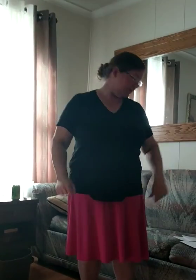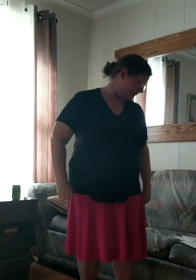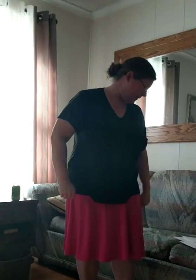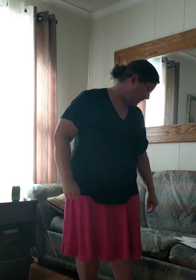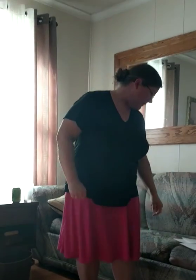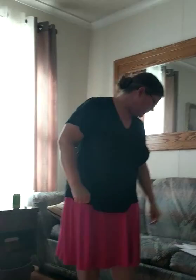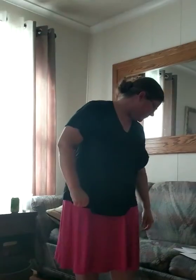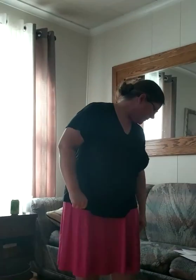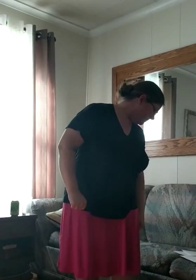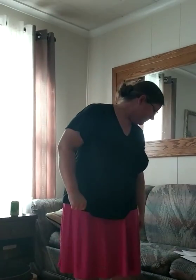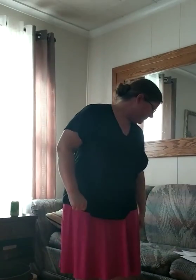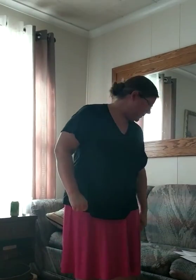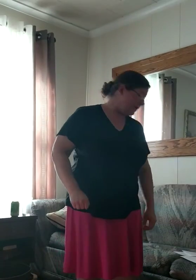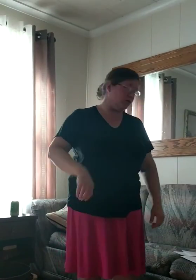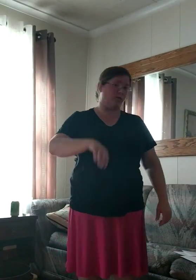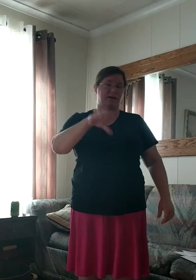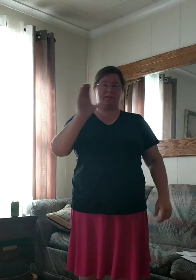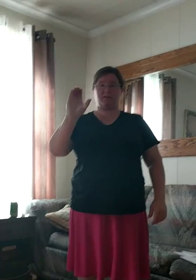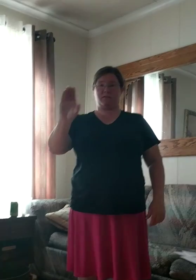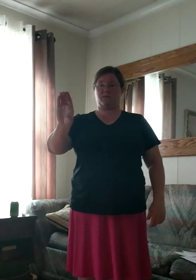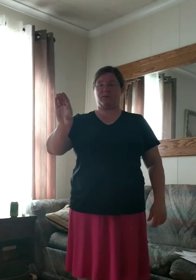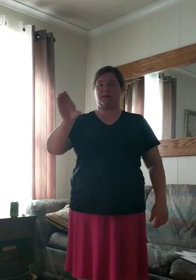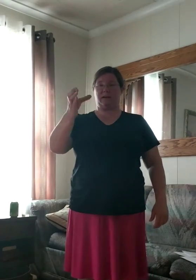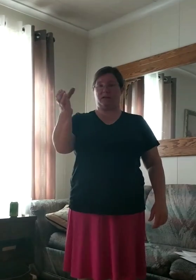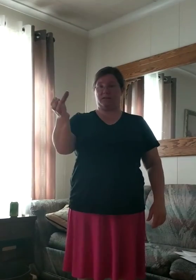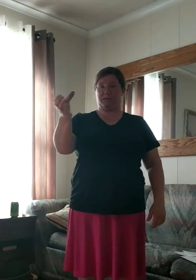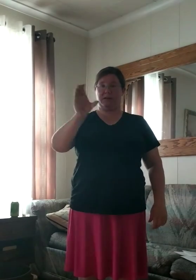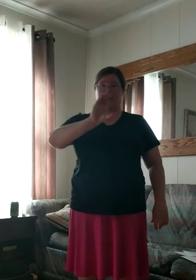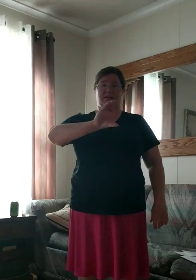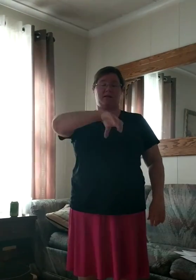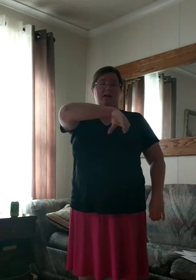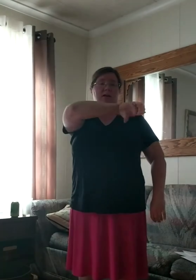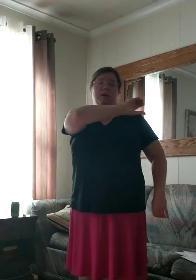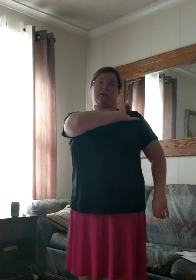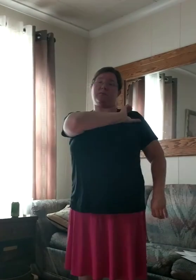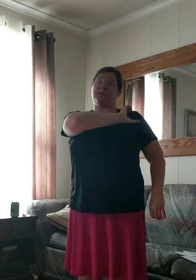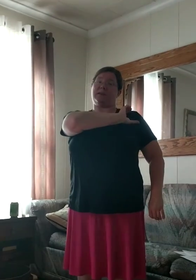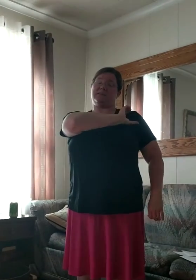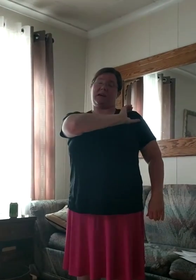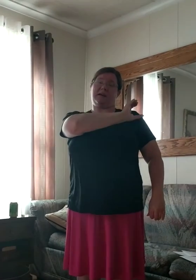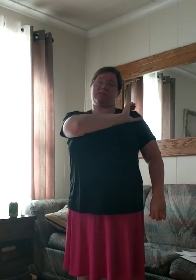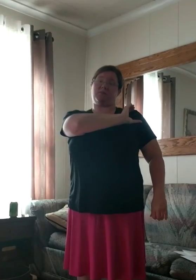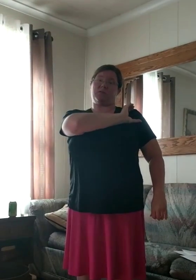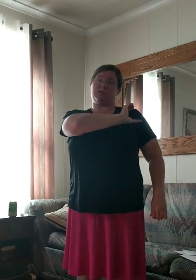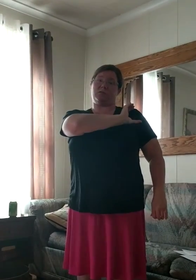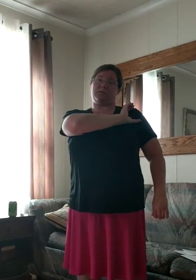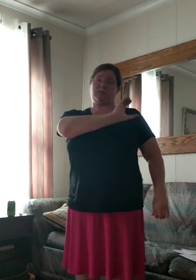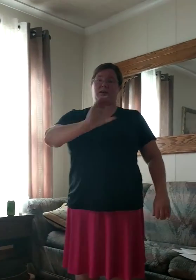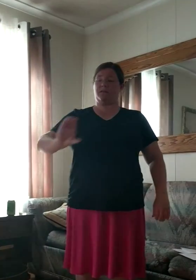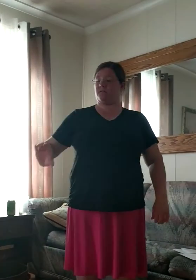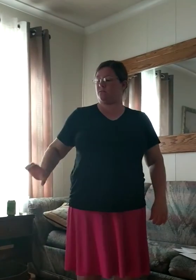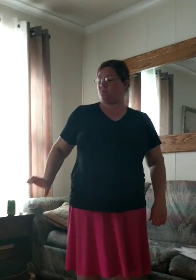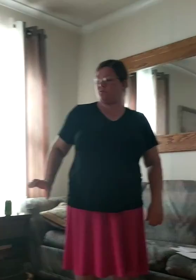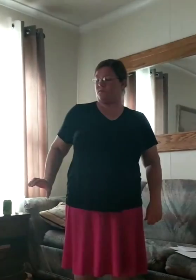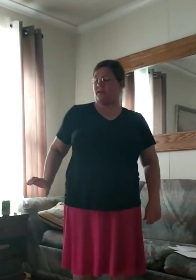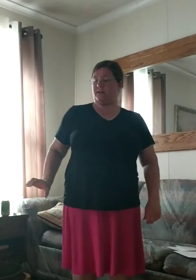Sing hallelujah. Christ. We're going to take our C hand and make a sash from one shoulder to the other. Christ.